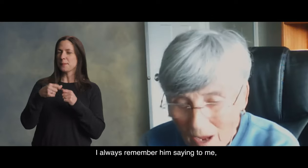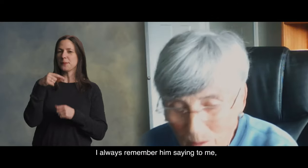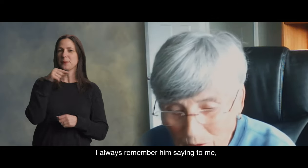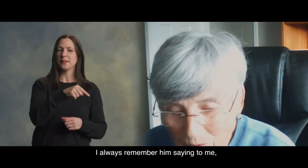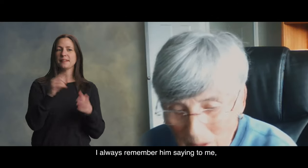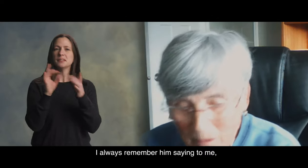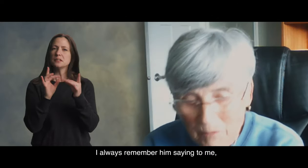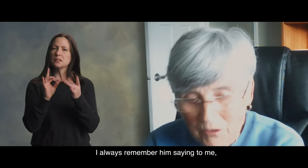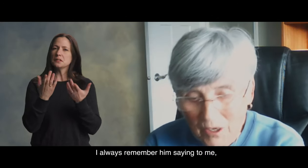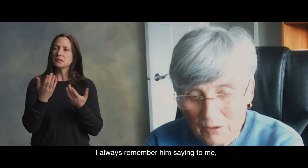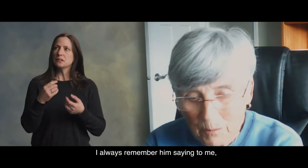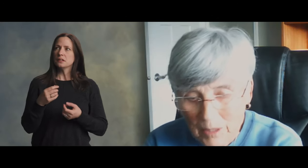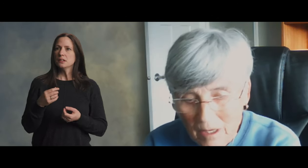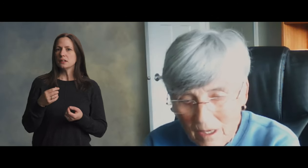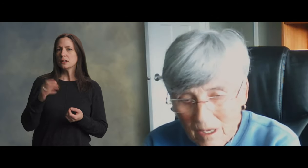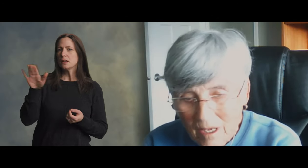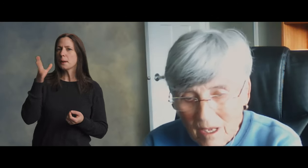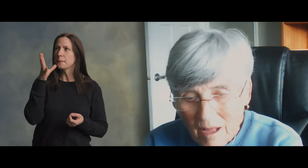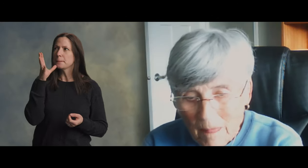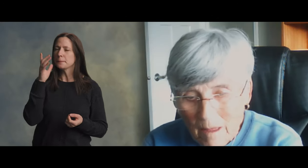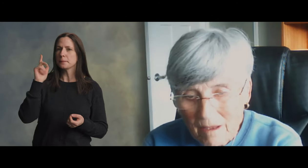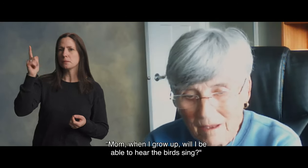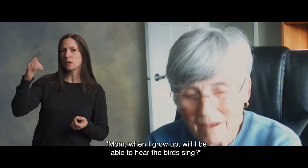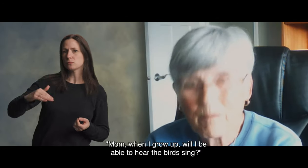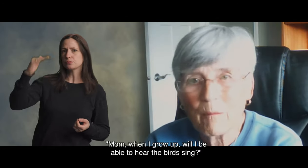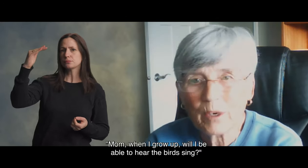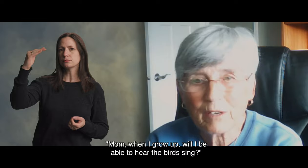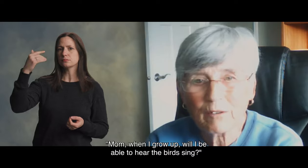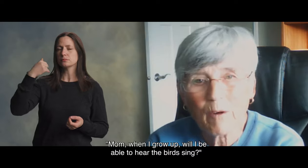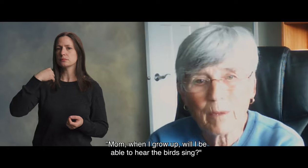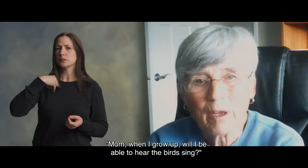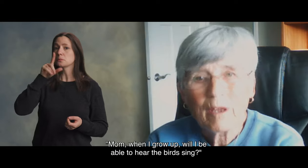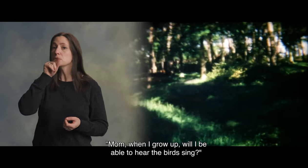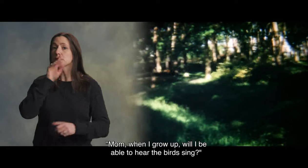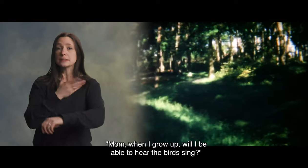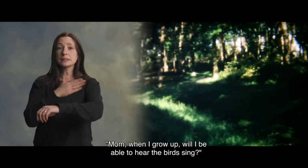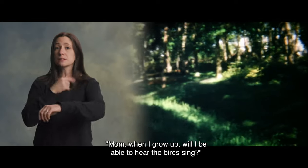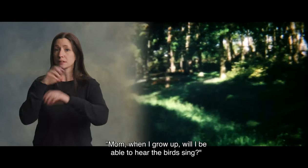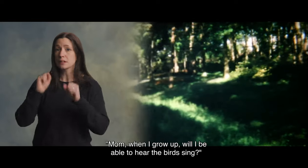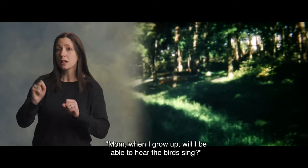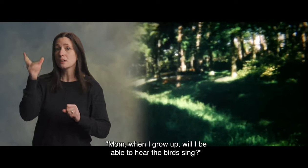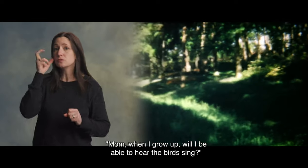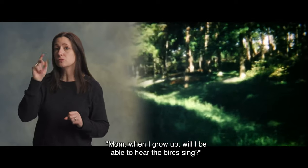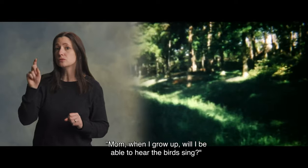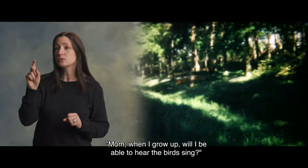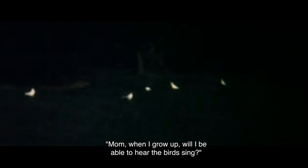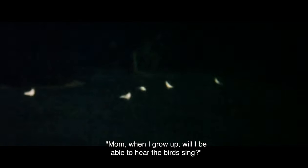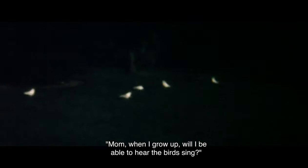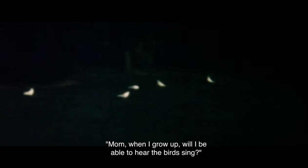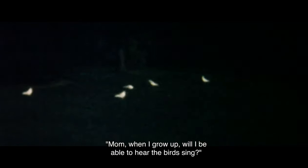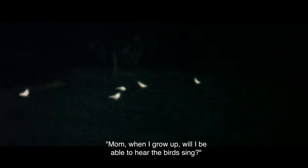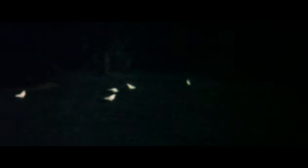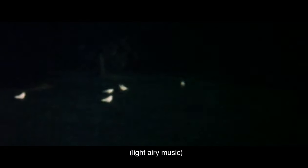I always remember him saying to me, Mum, when I grow up, will I be